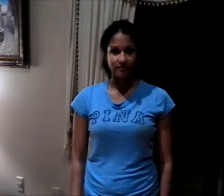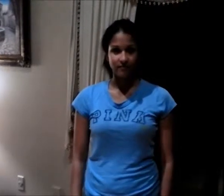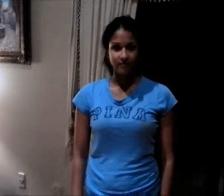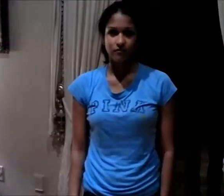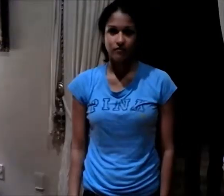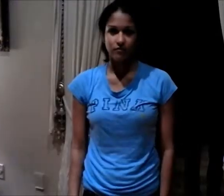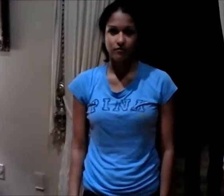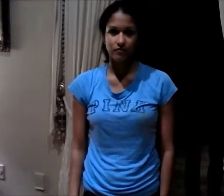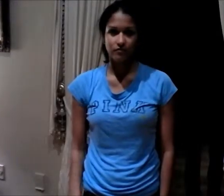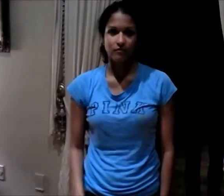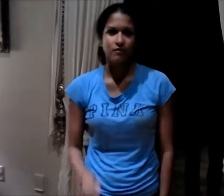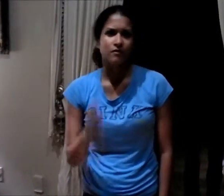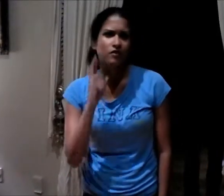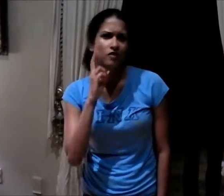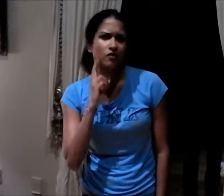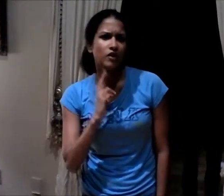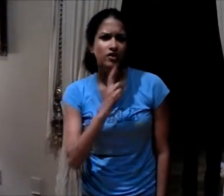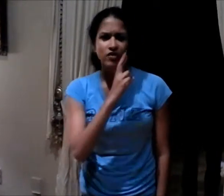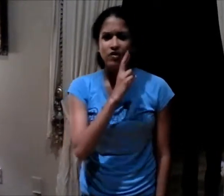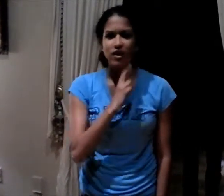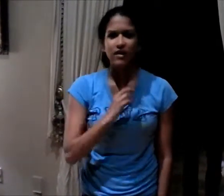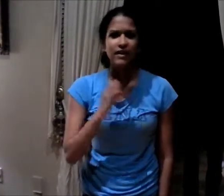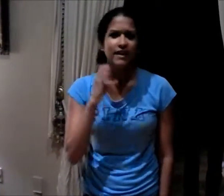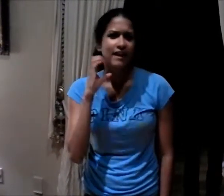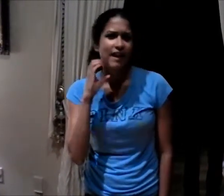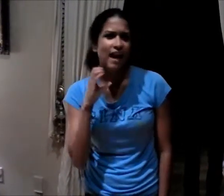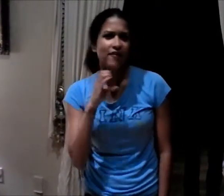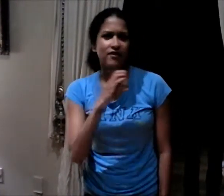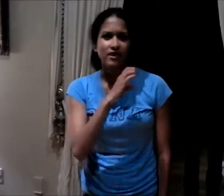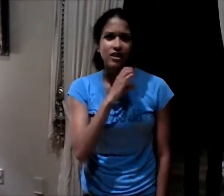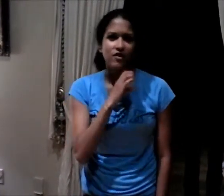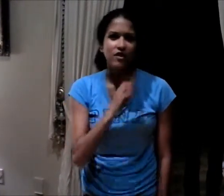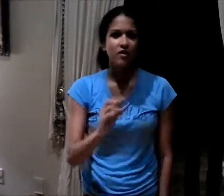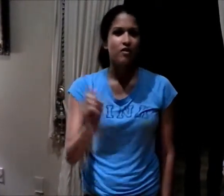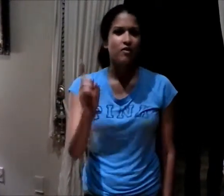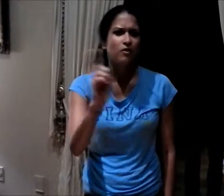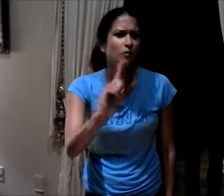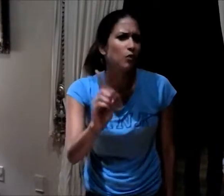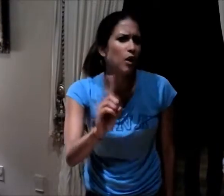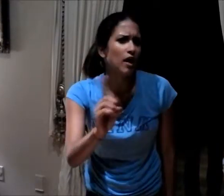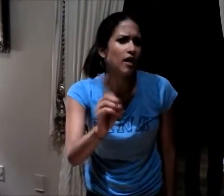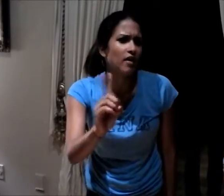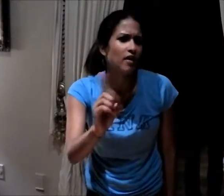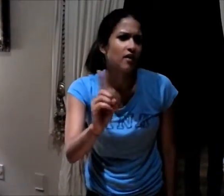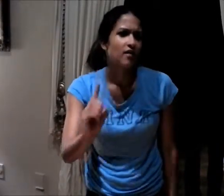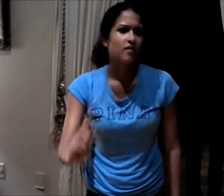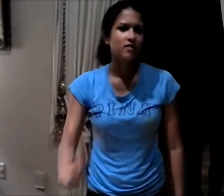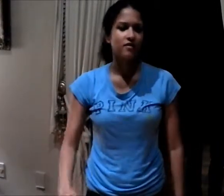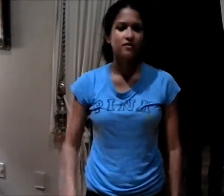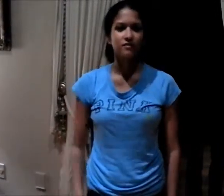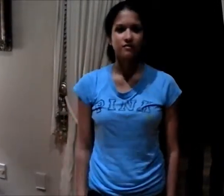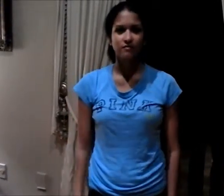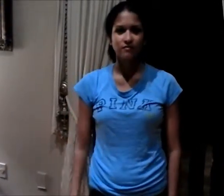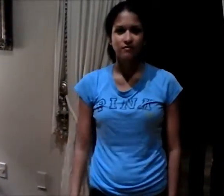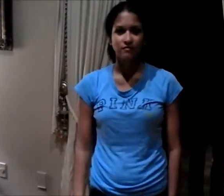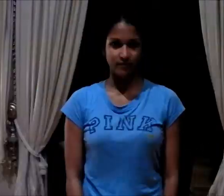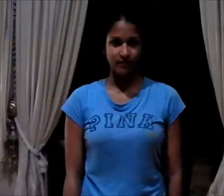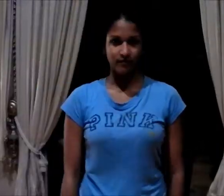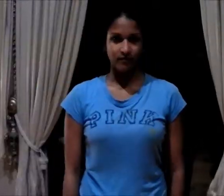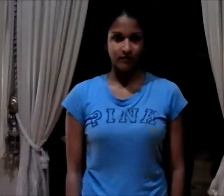Go. Restaurant, cafeteria, where? Go.